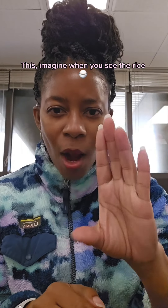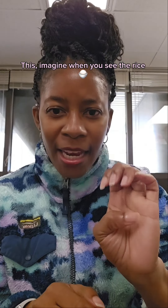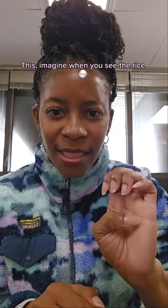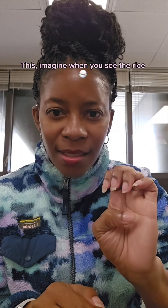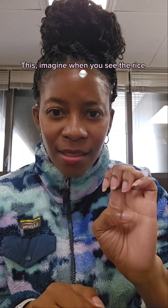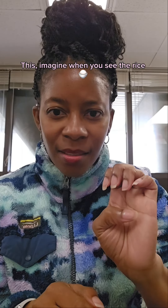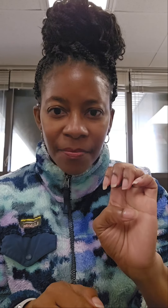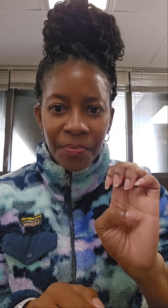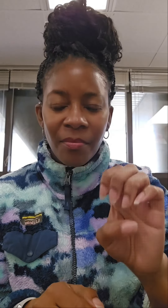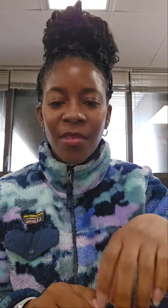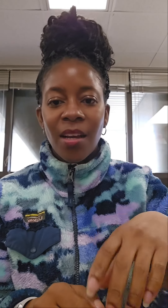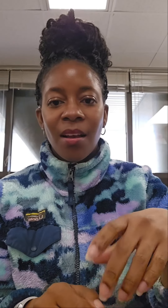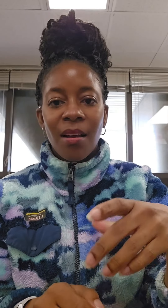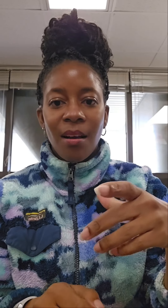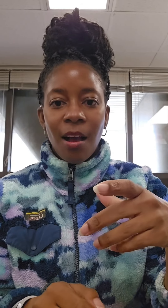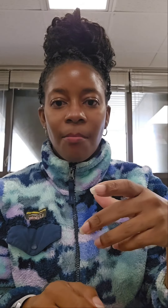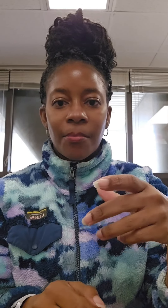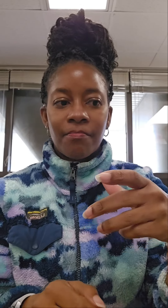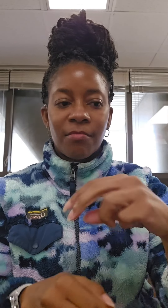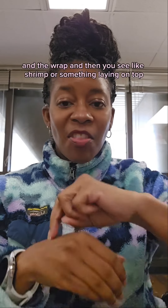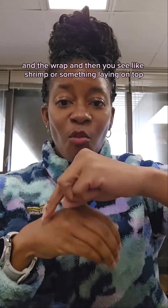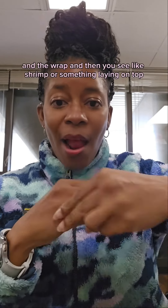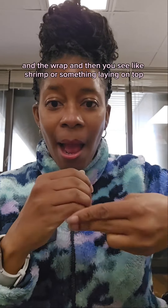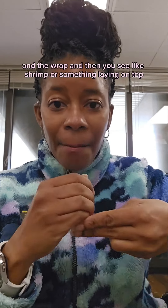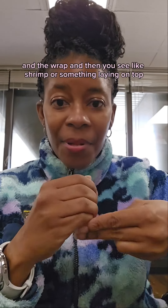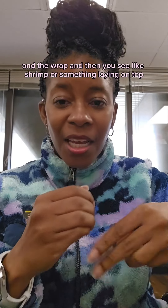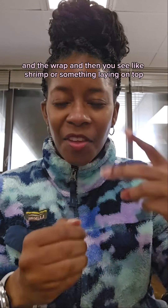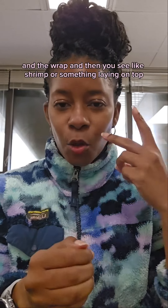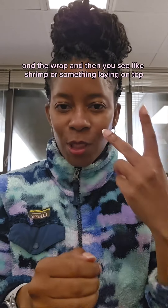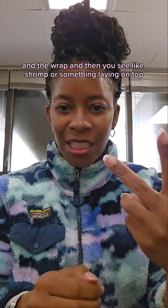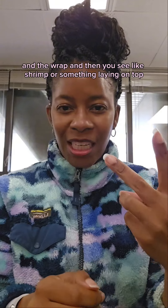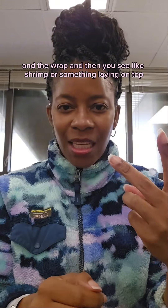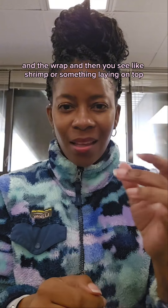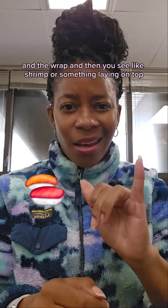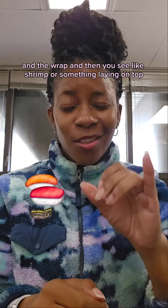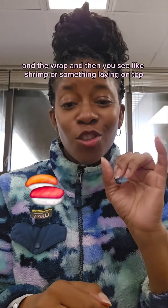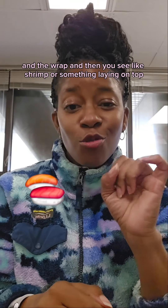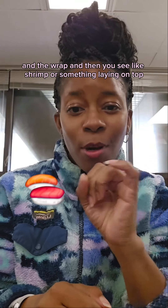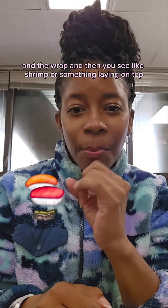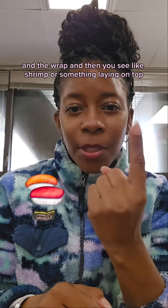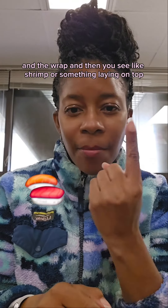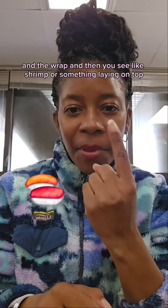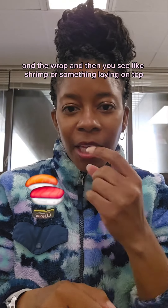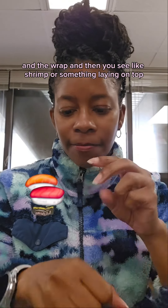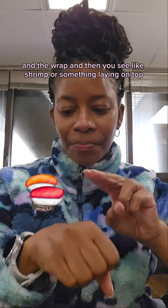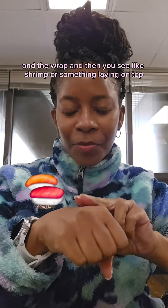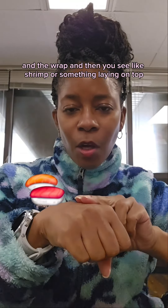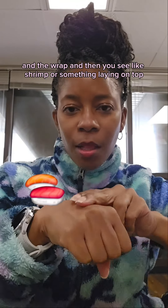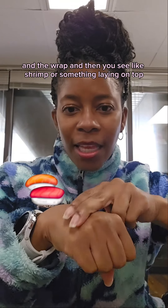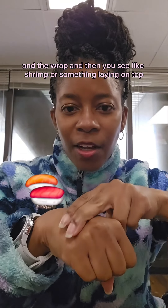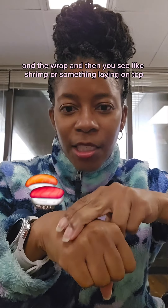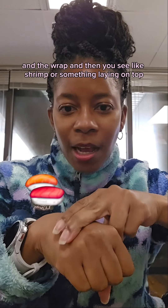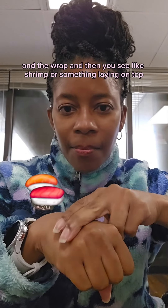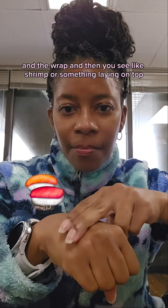rice and the wrap and then you see like shrimp or something laying on top.